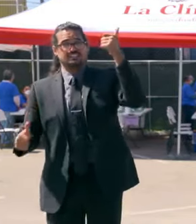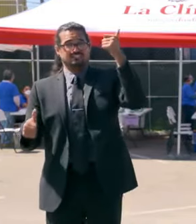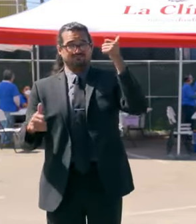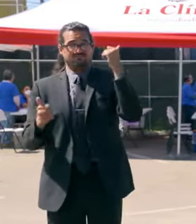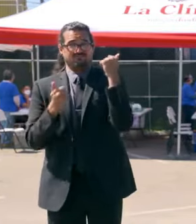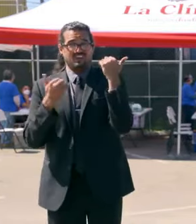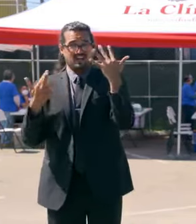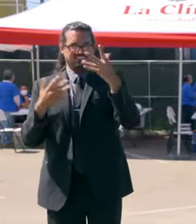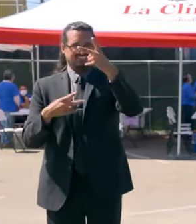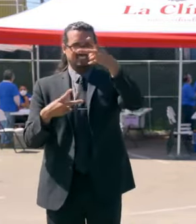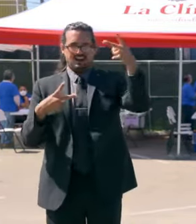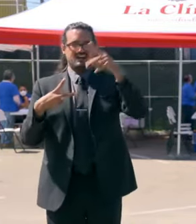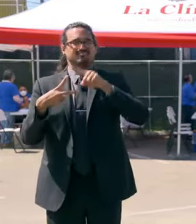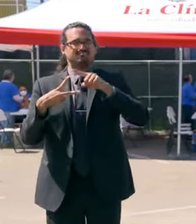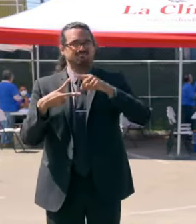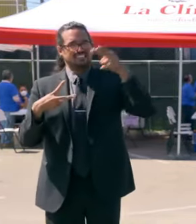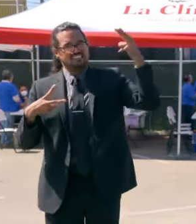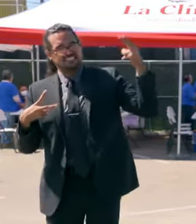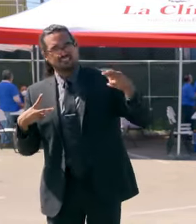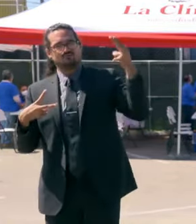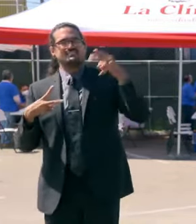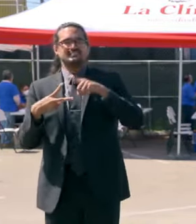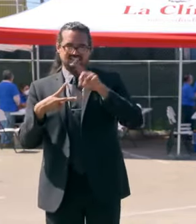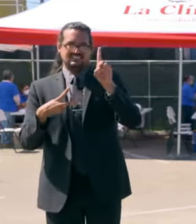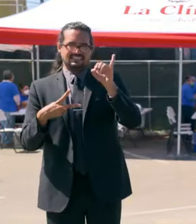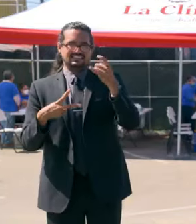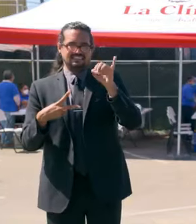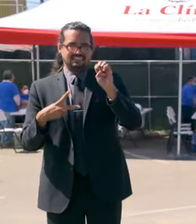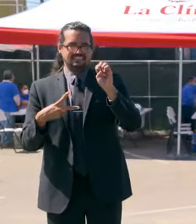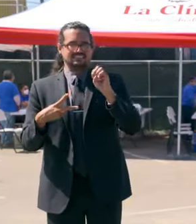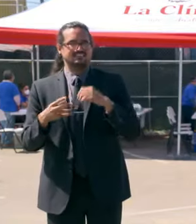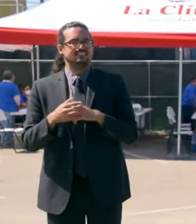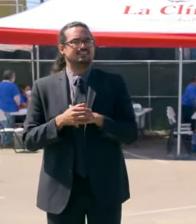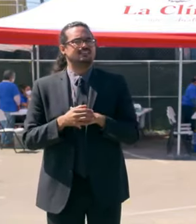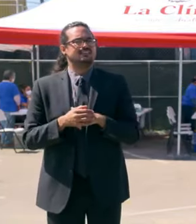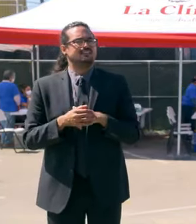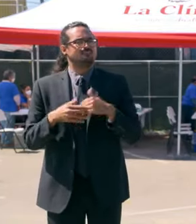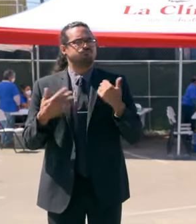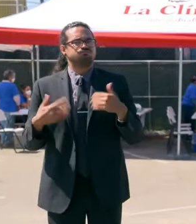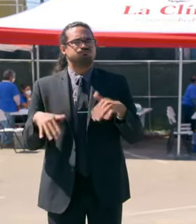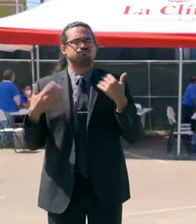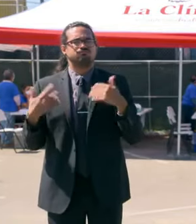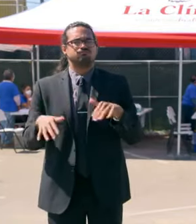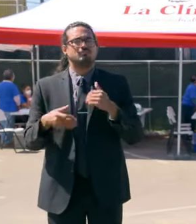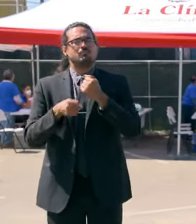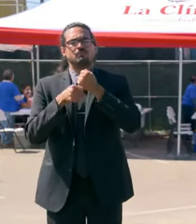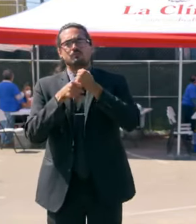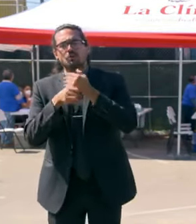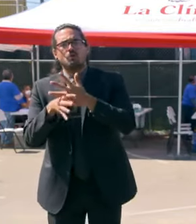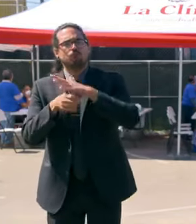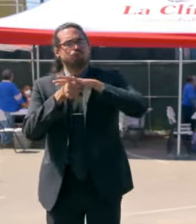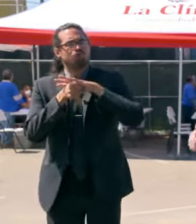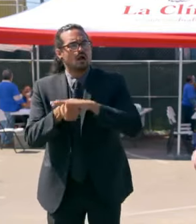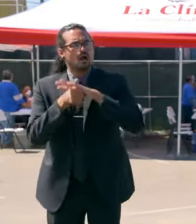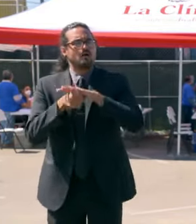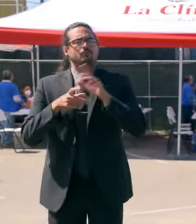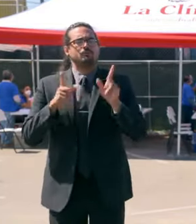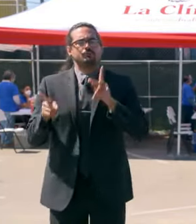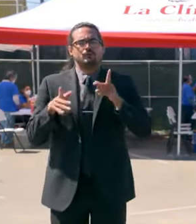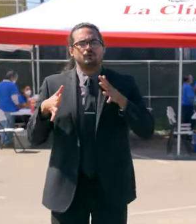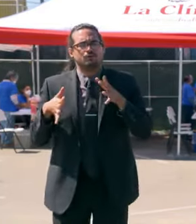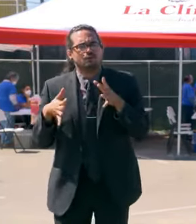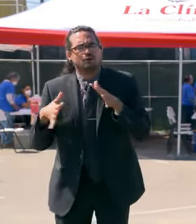But the fire that's generating most consternation right now, a lot of stress, understandably so, and is now